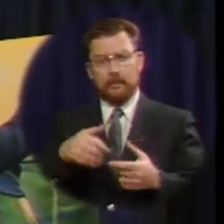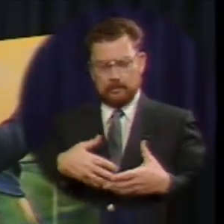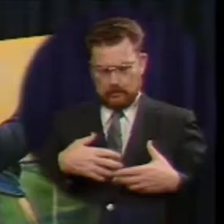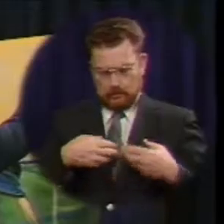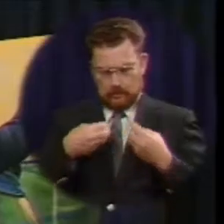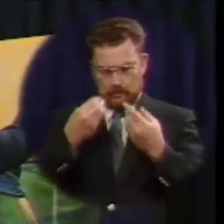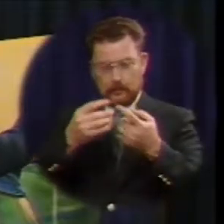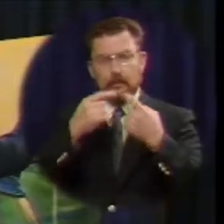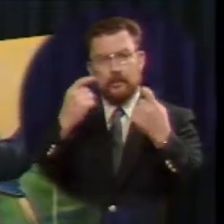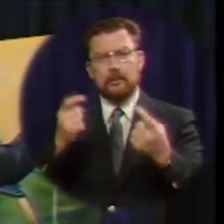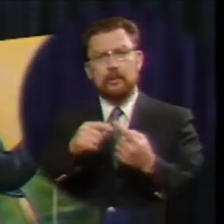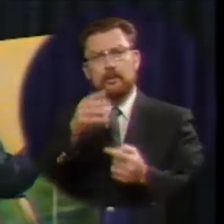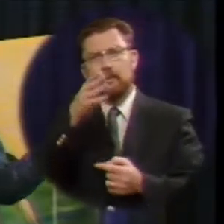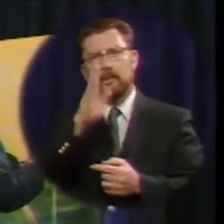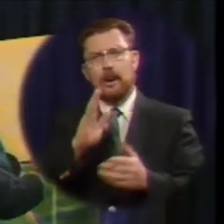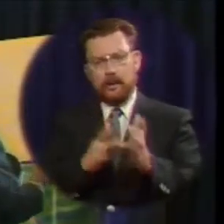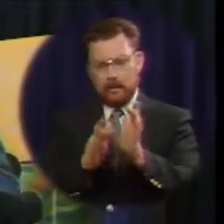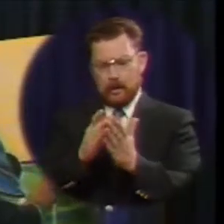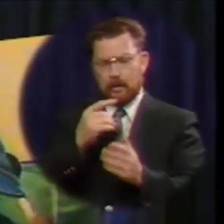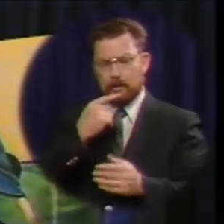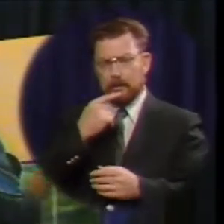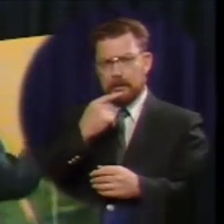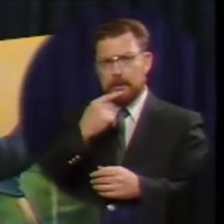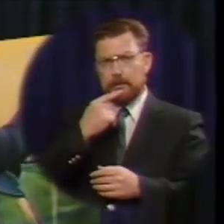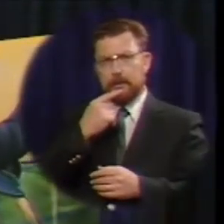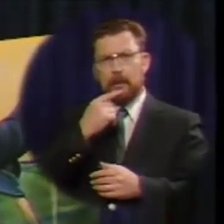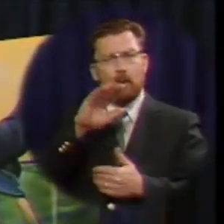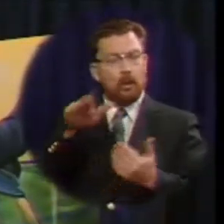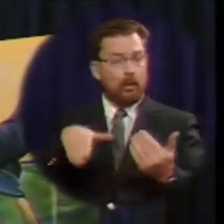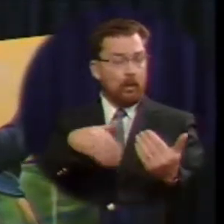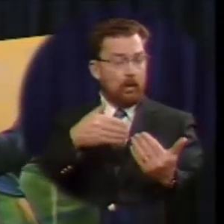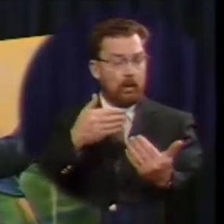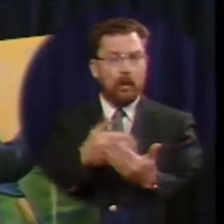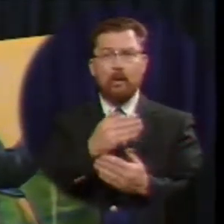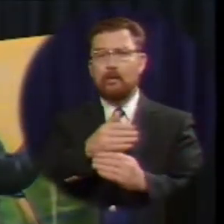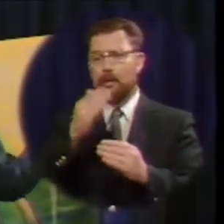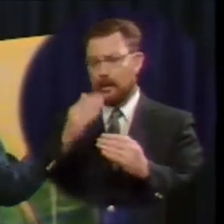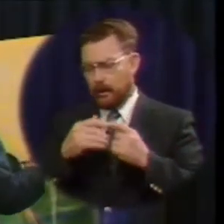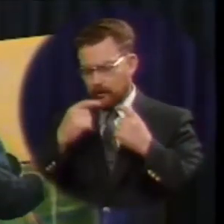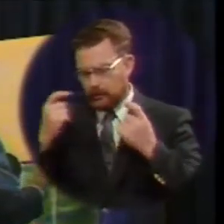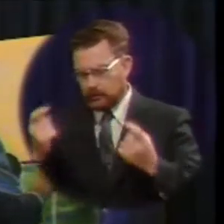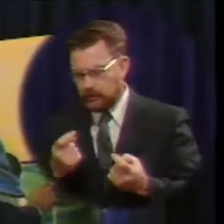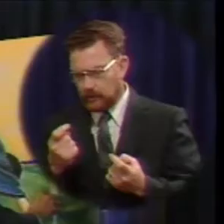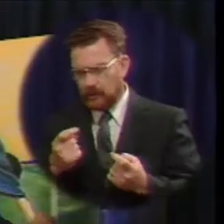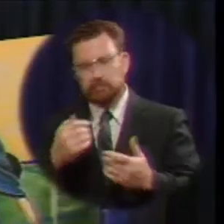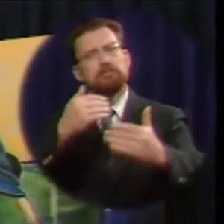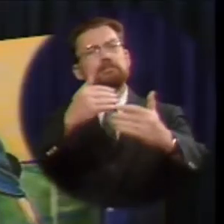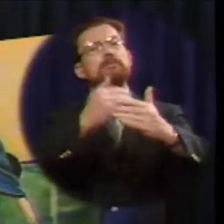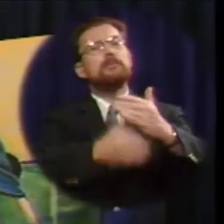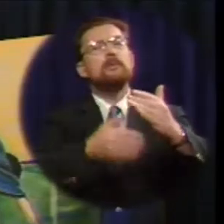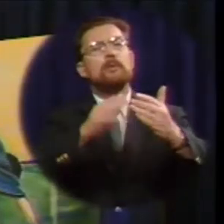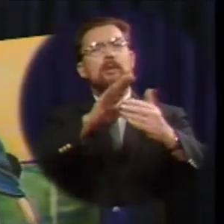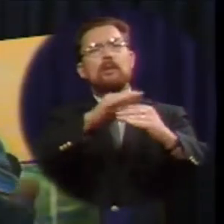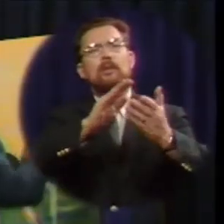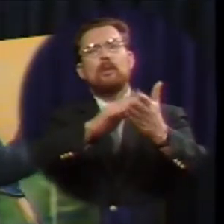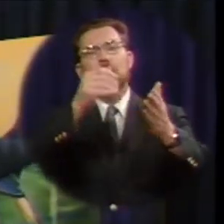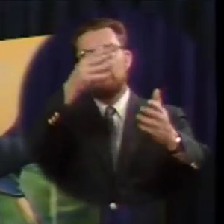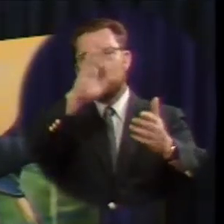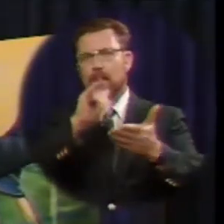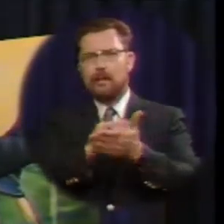sin to god the bible says all have sinned and come short of the glory of god that means all men are